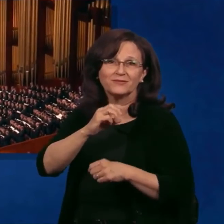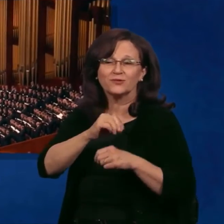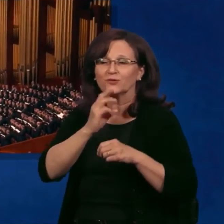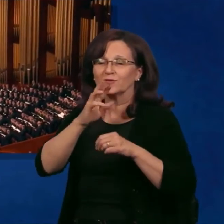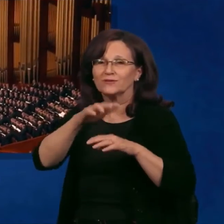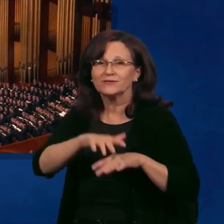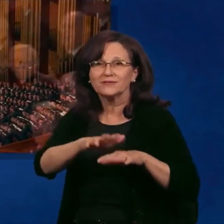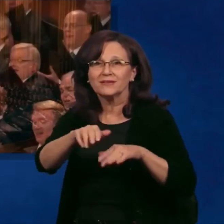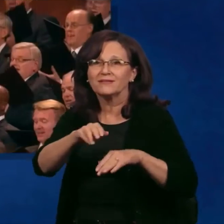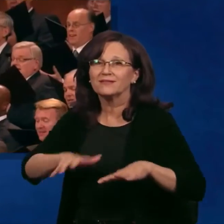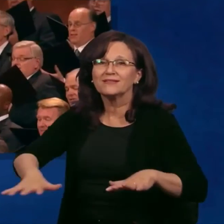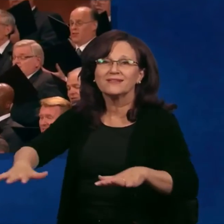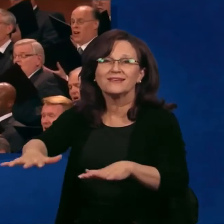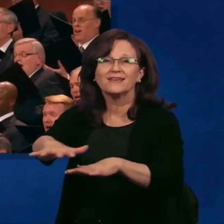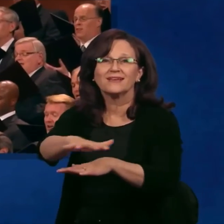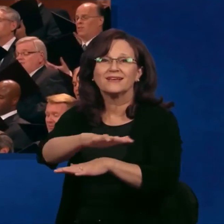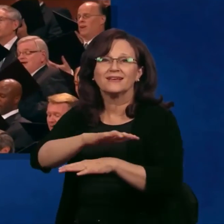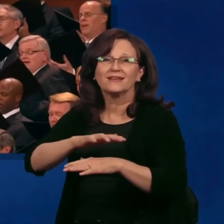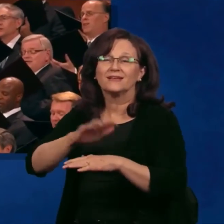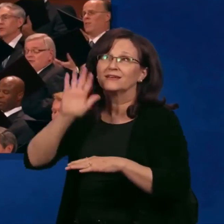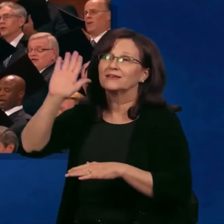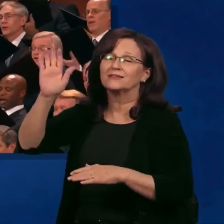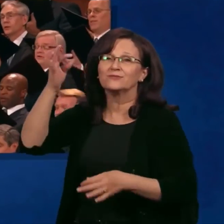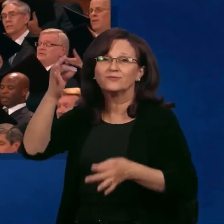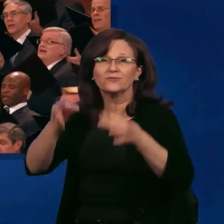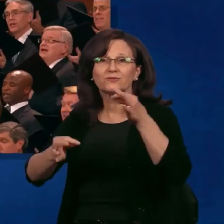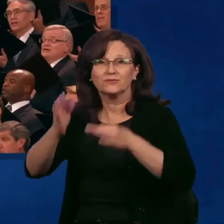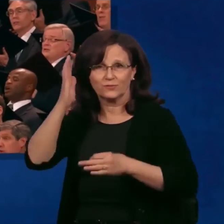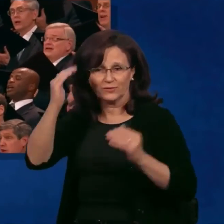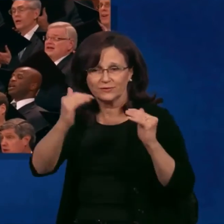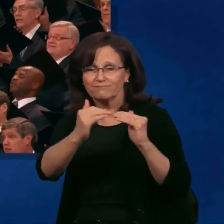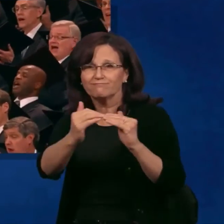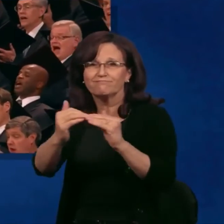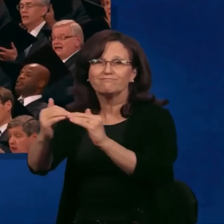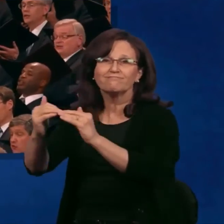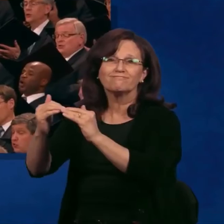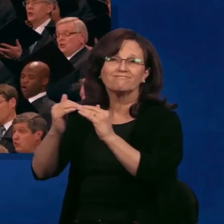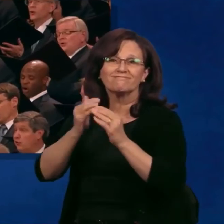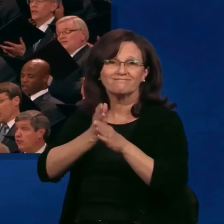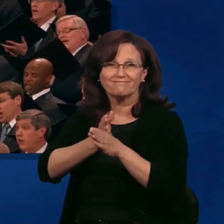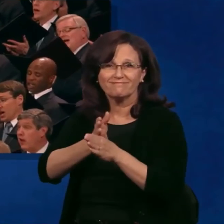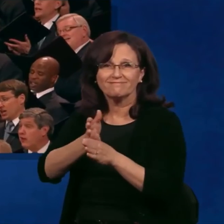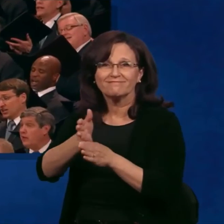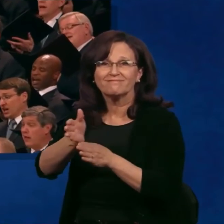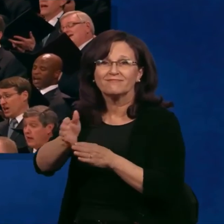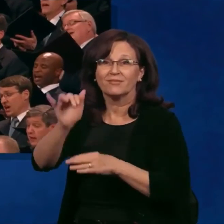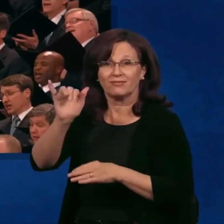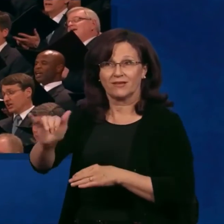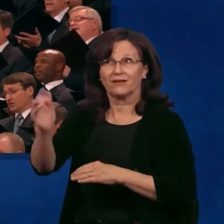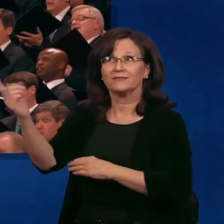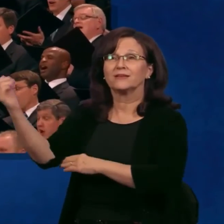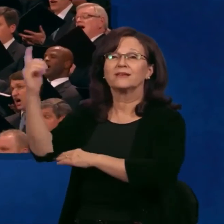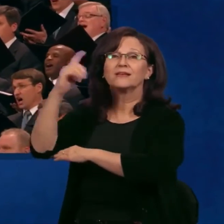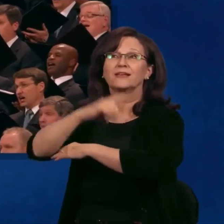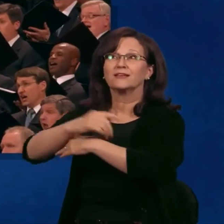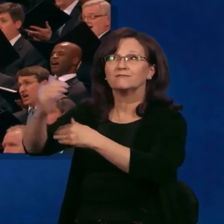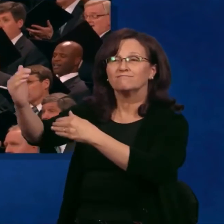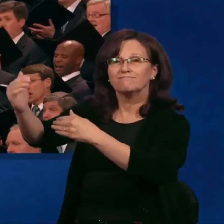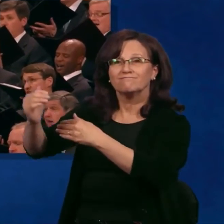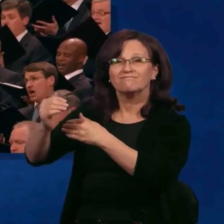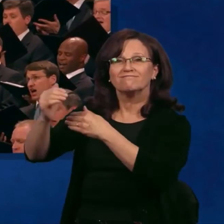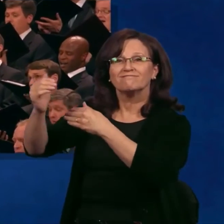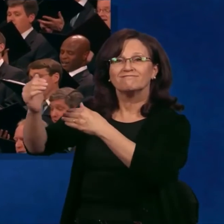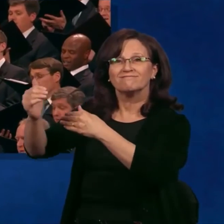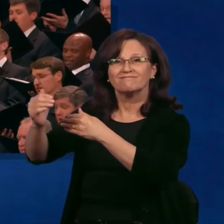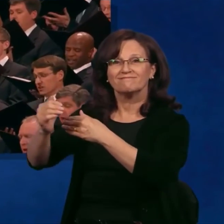land. His judgments will be swift and sure, the day is nigh